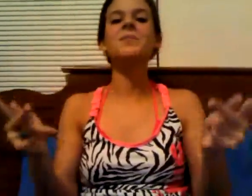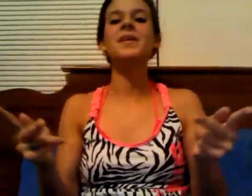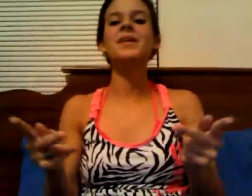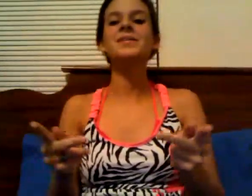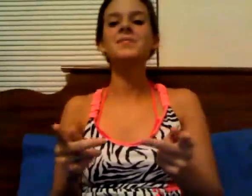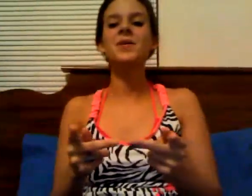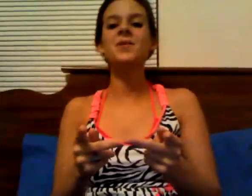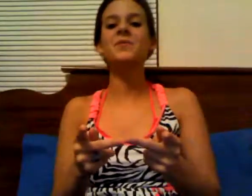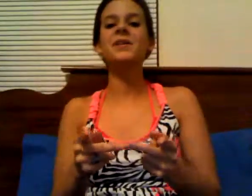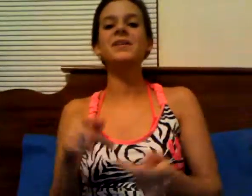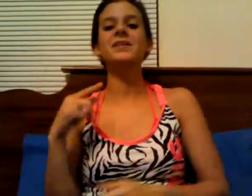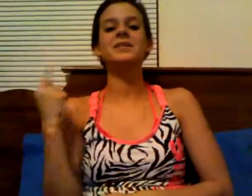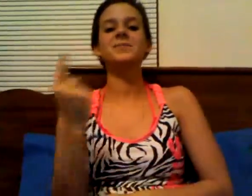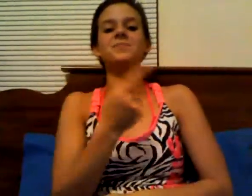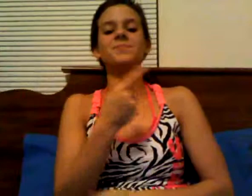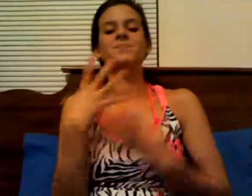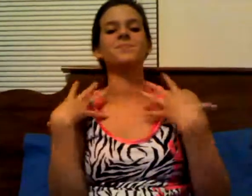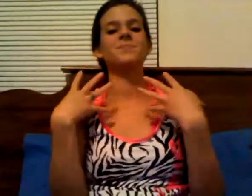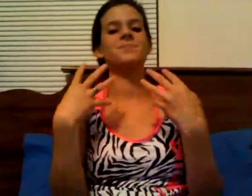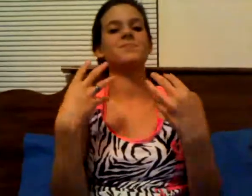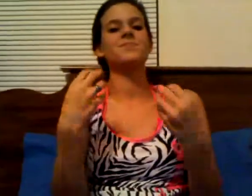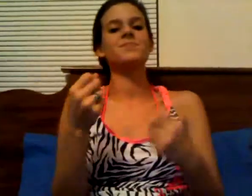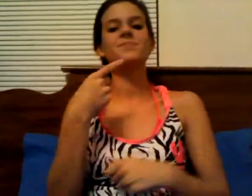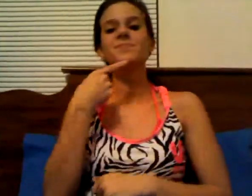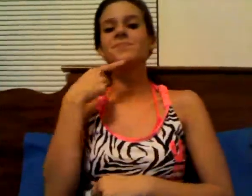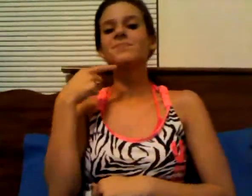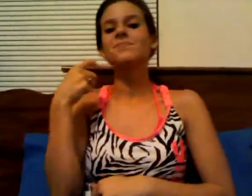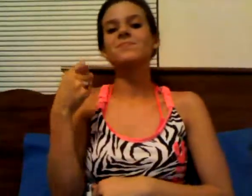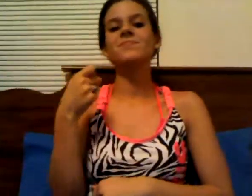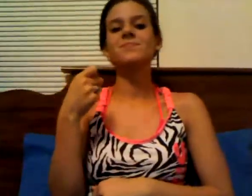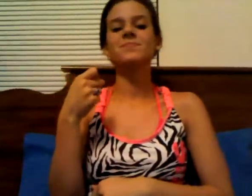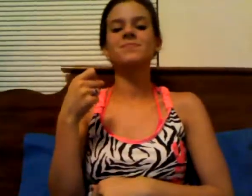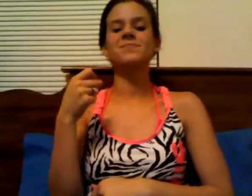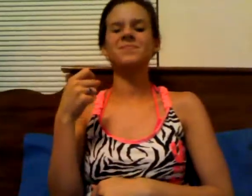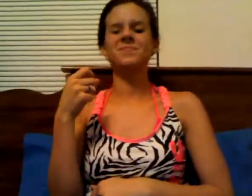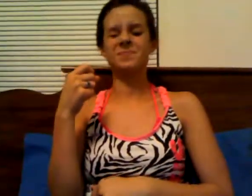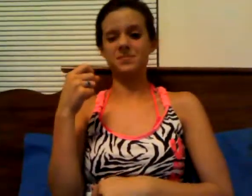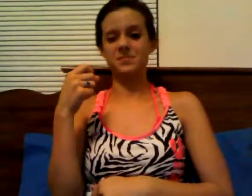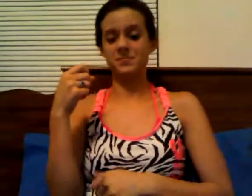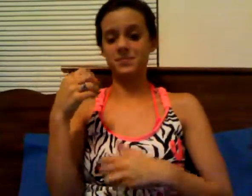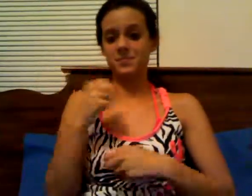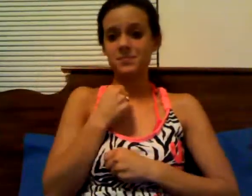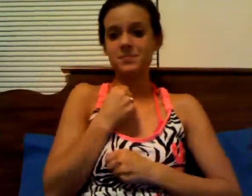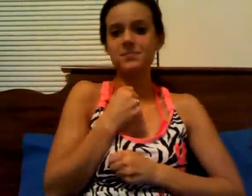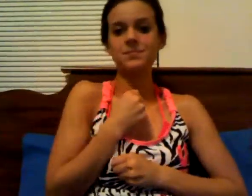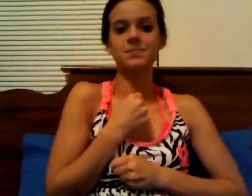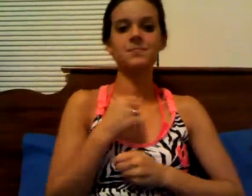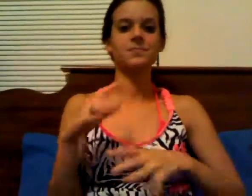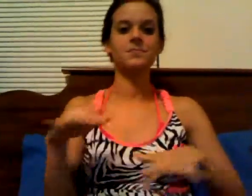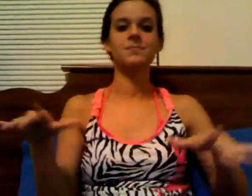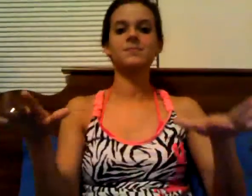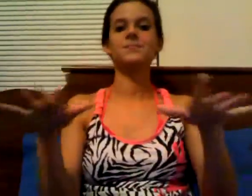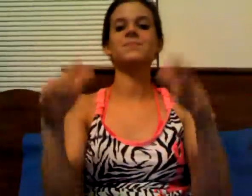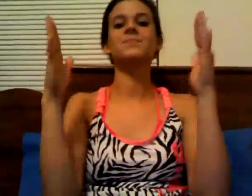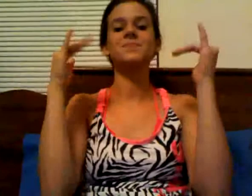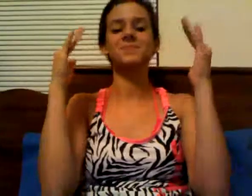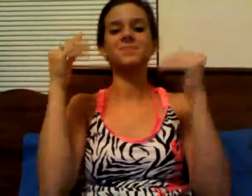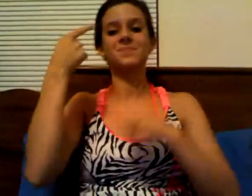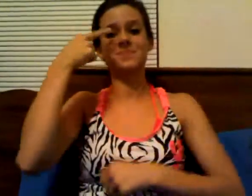place where we can stand In this dry and weary land There is hope for